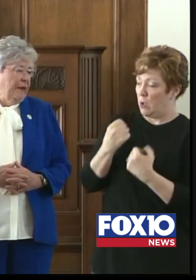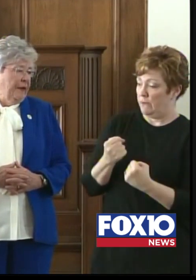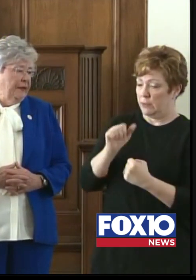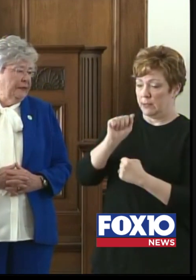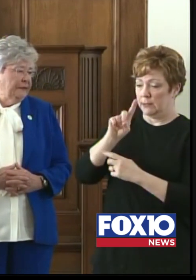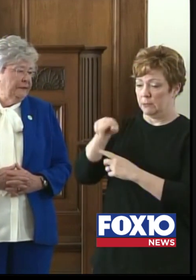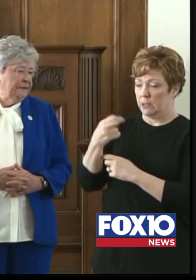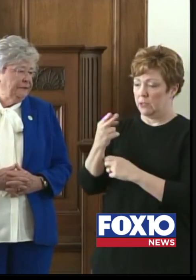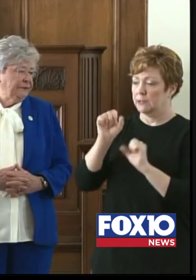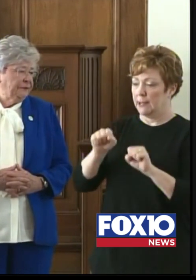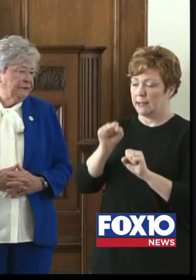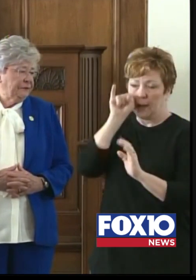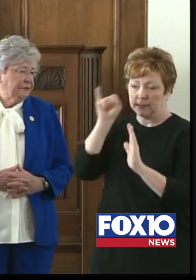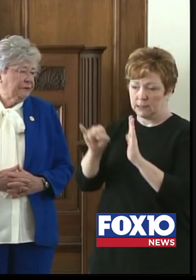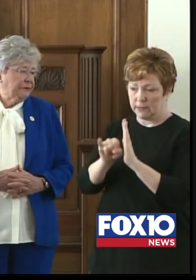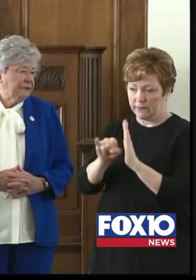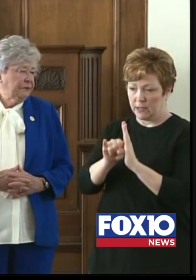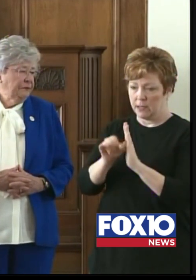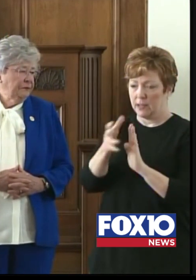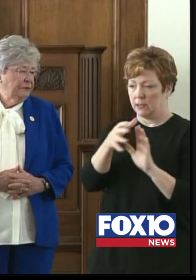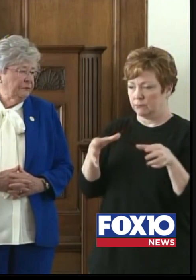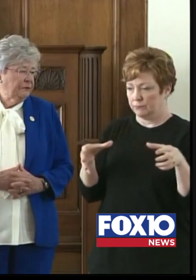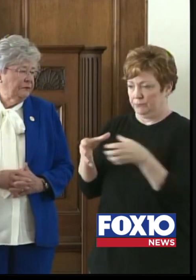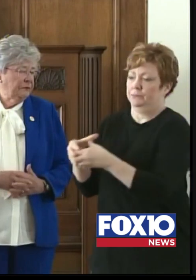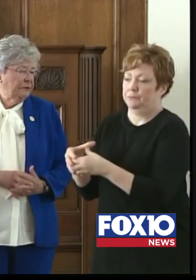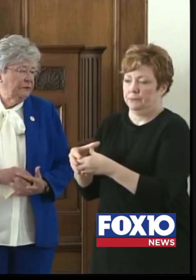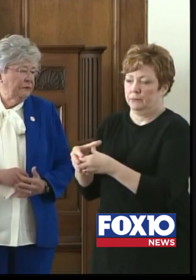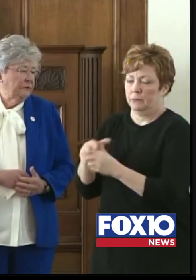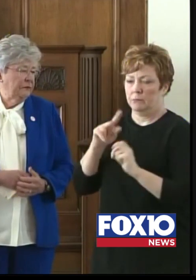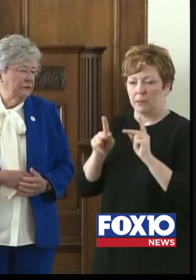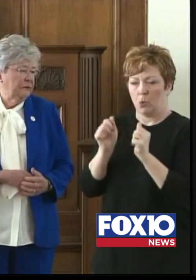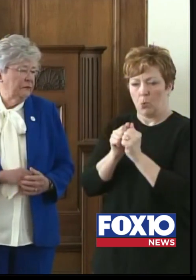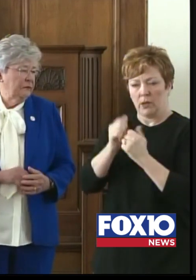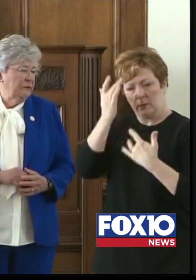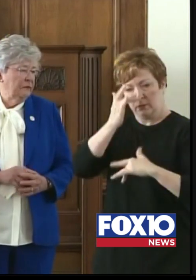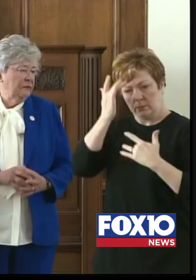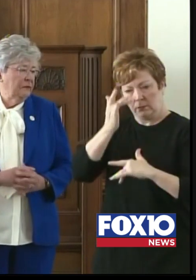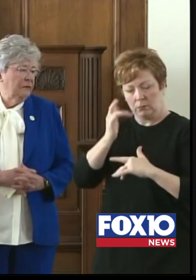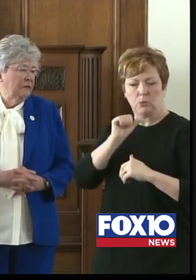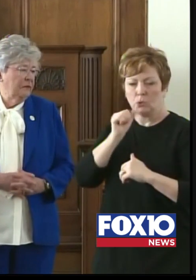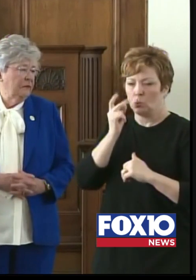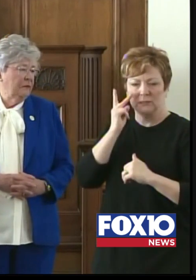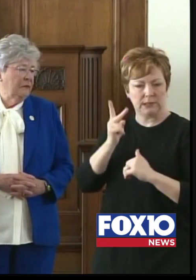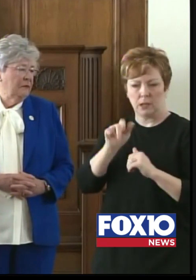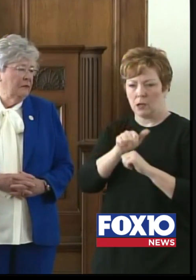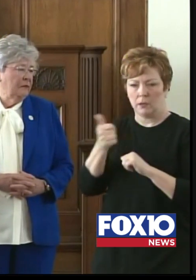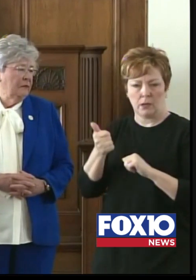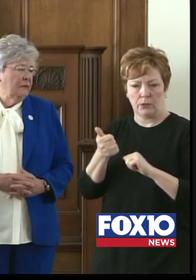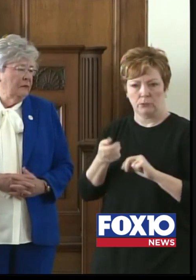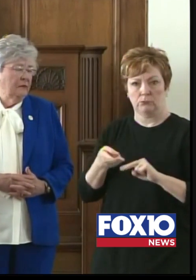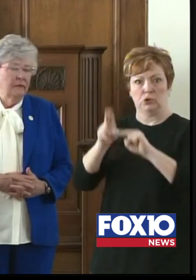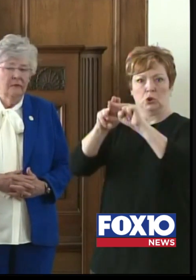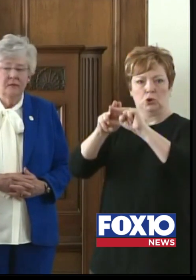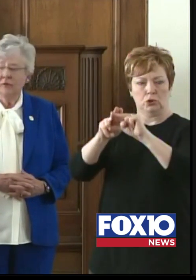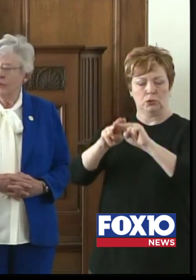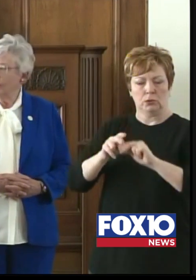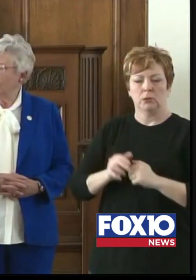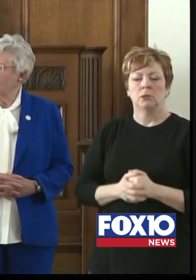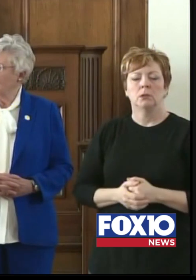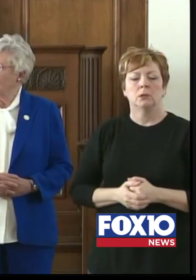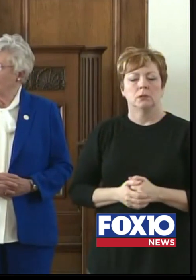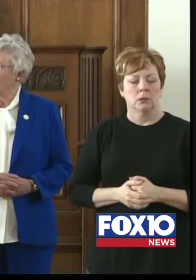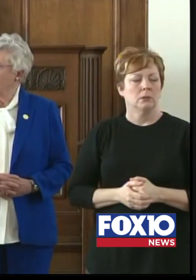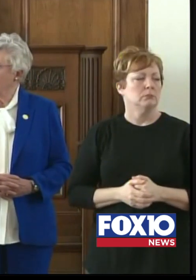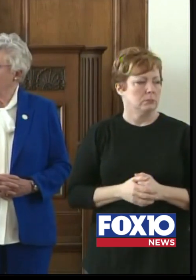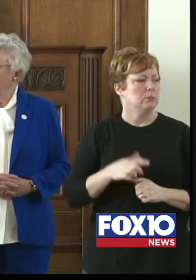and isolate those infected so that we don't see another surge in the coronavirus once we start phasing in these businesses? I think we have a lot of